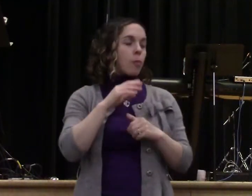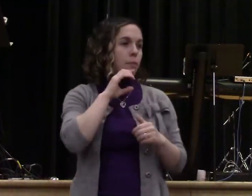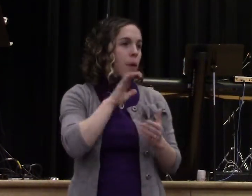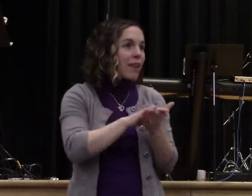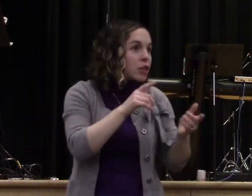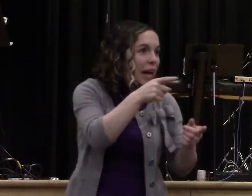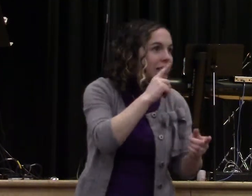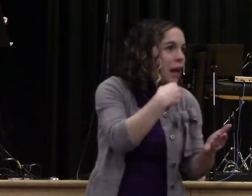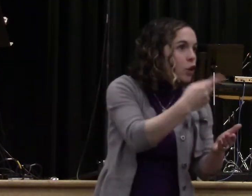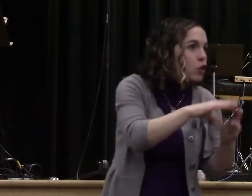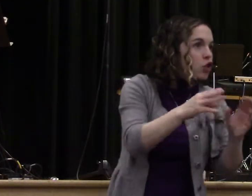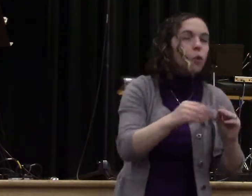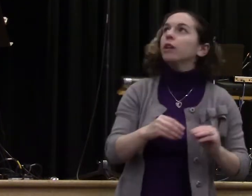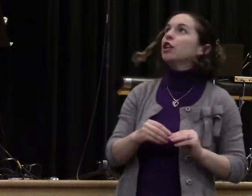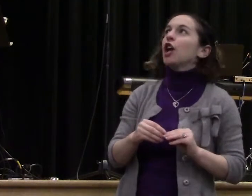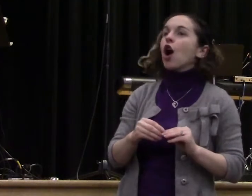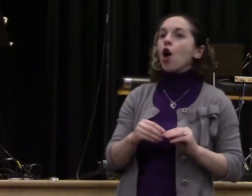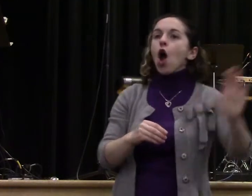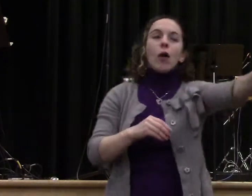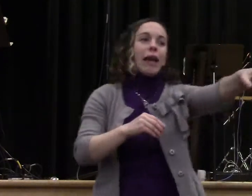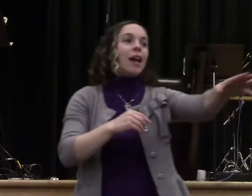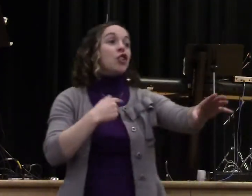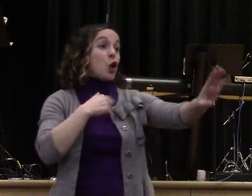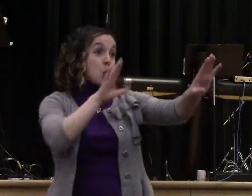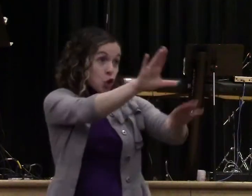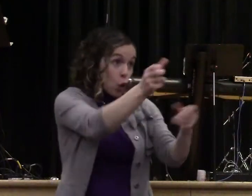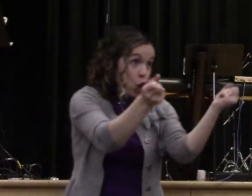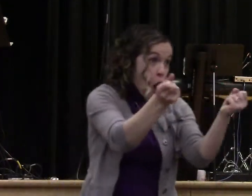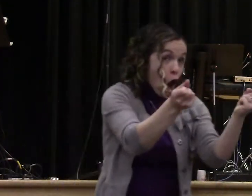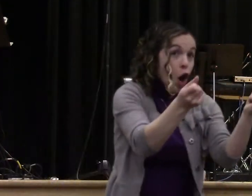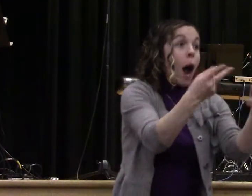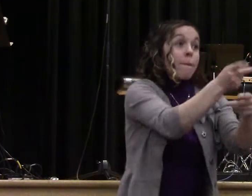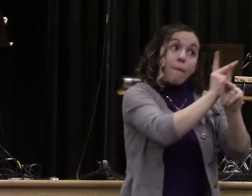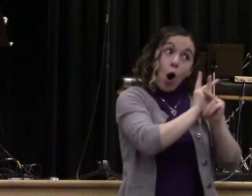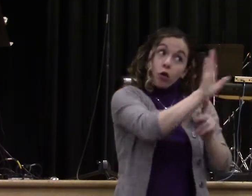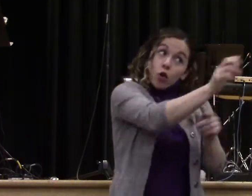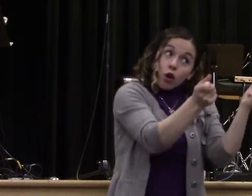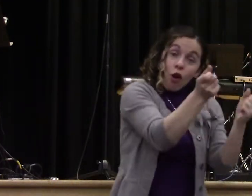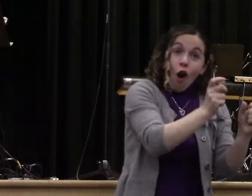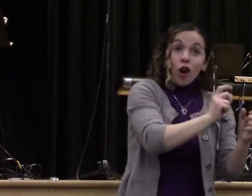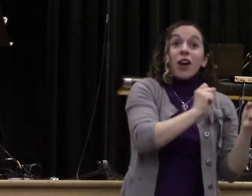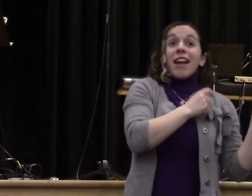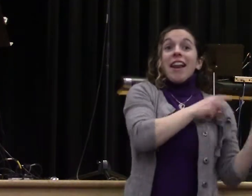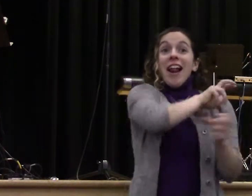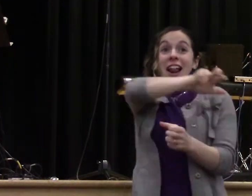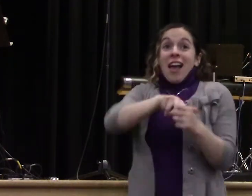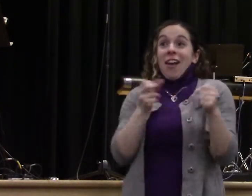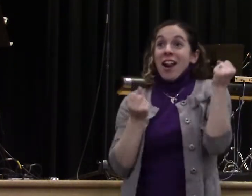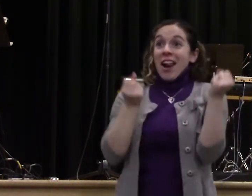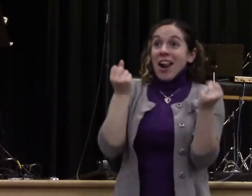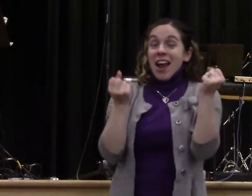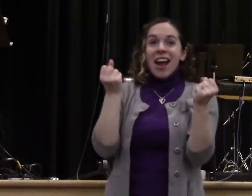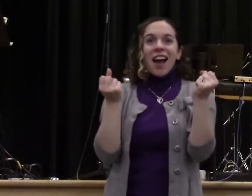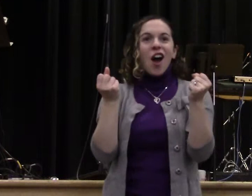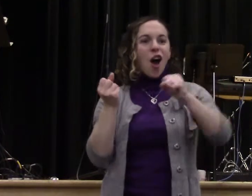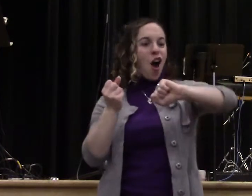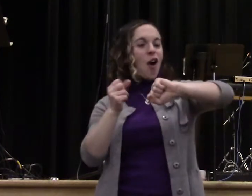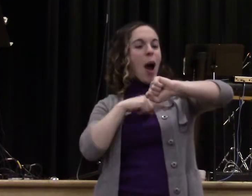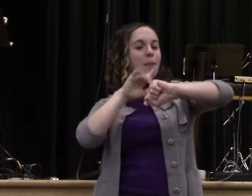this story. So I'm driving your car to church last week. And I said, oh, look, I got a few minutes ahead of time. I'm going to